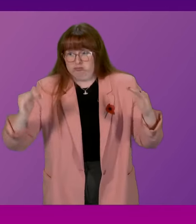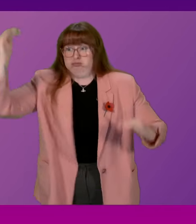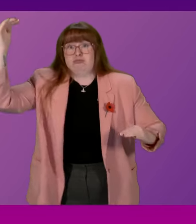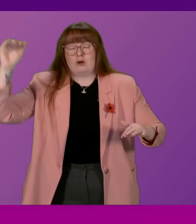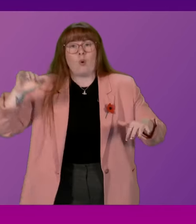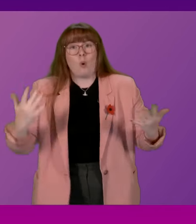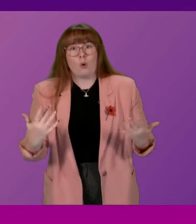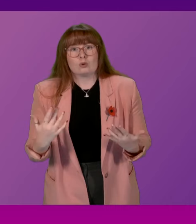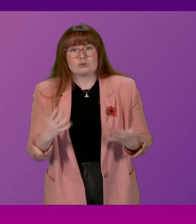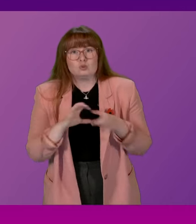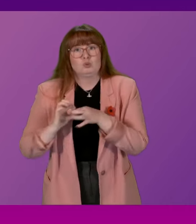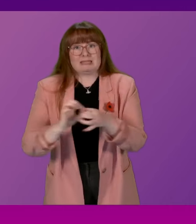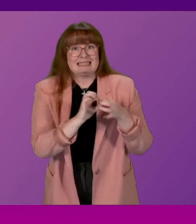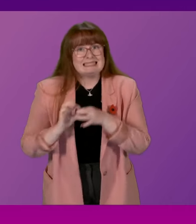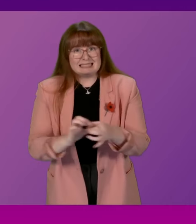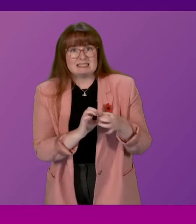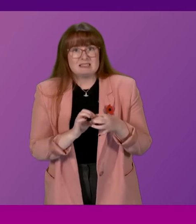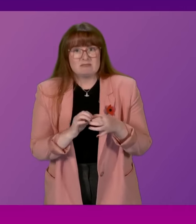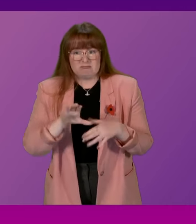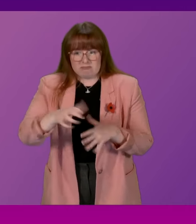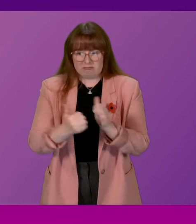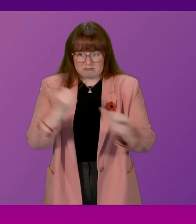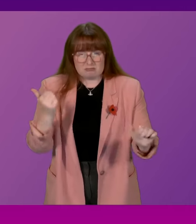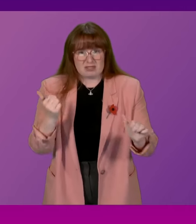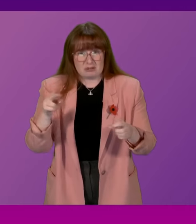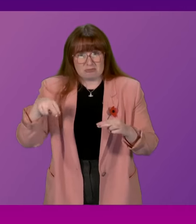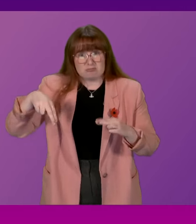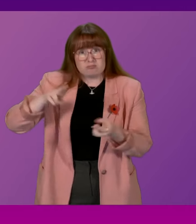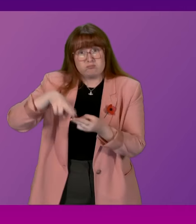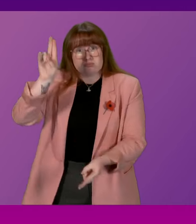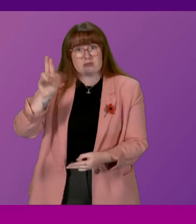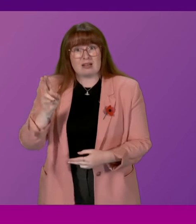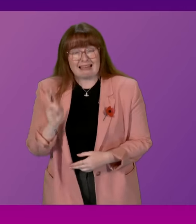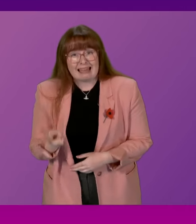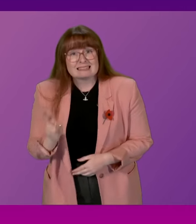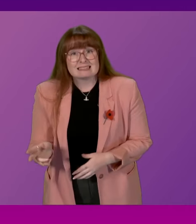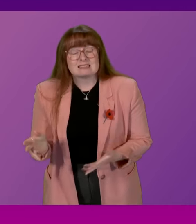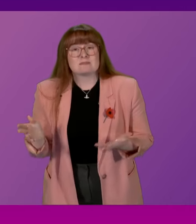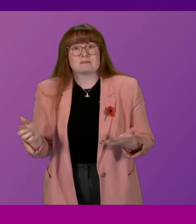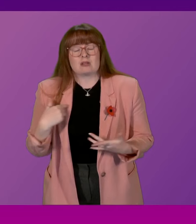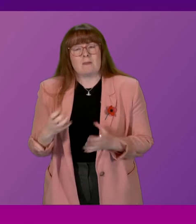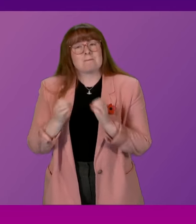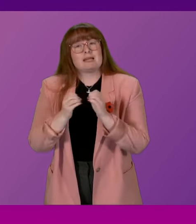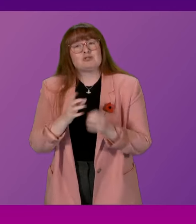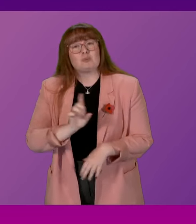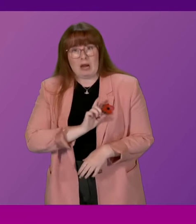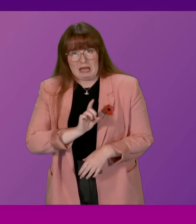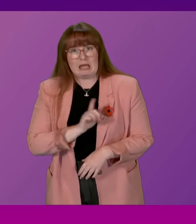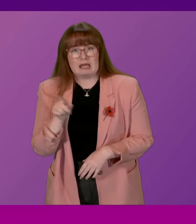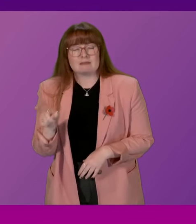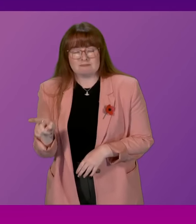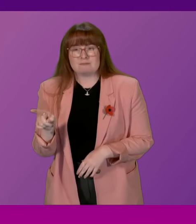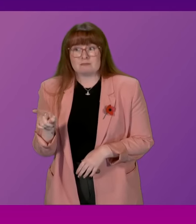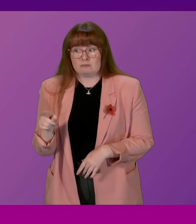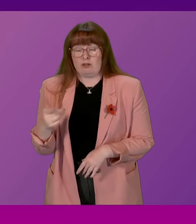United Utilities, where the base salary is £971,000. The reason why I mention that is because these are from